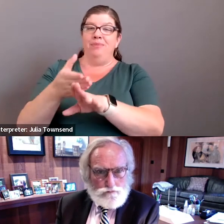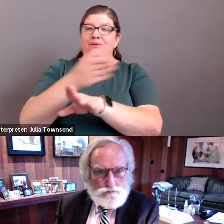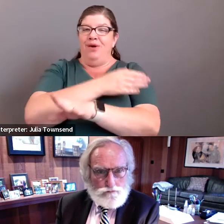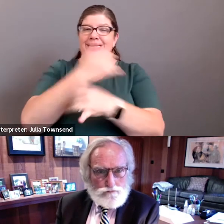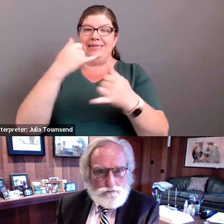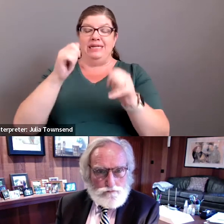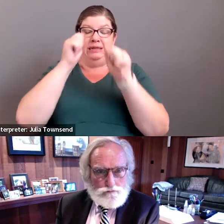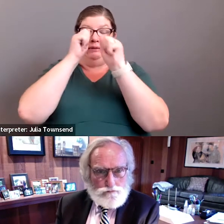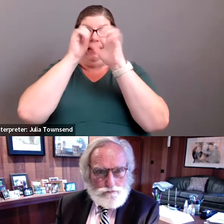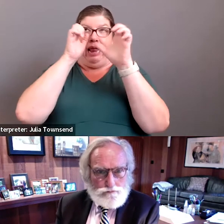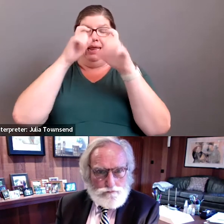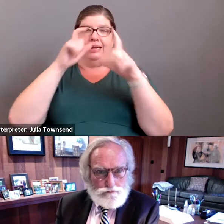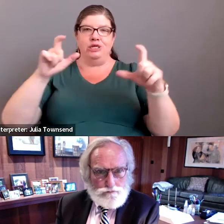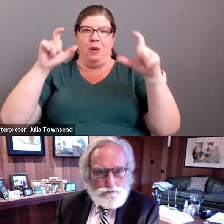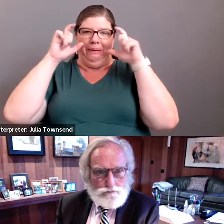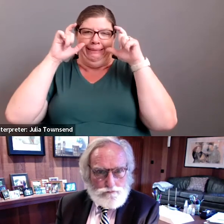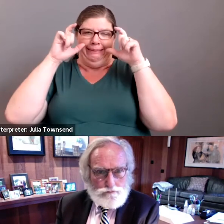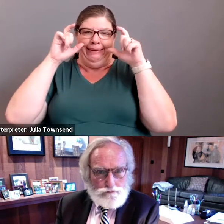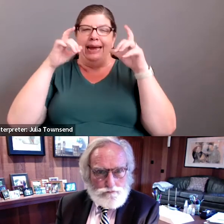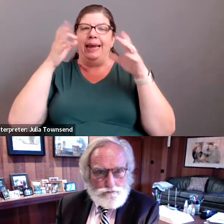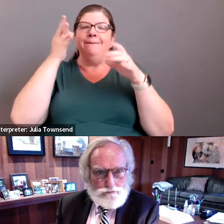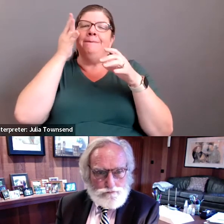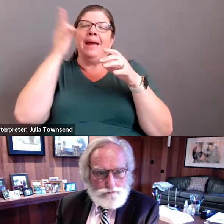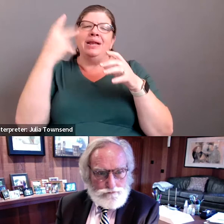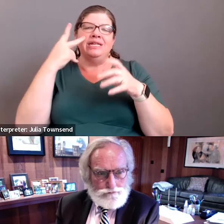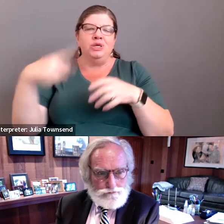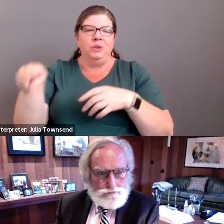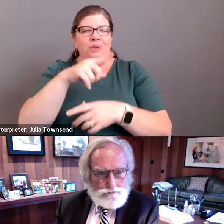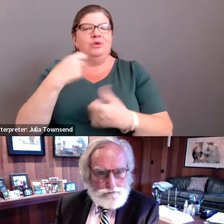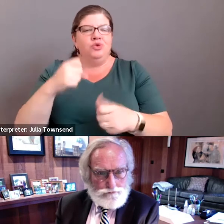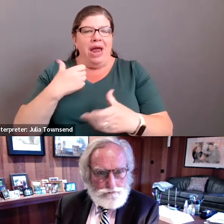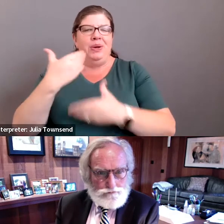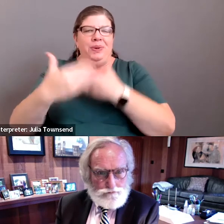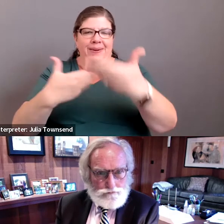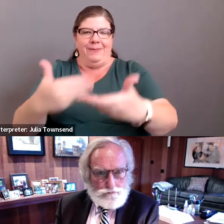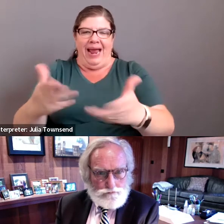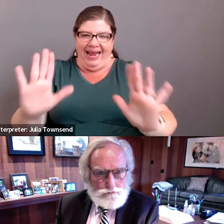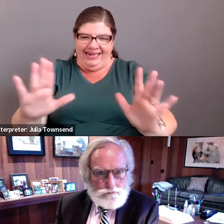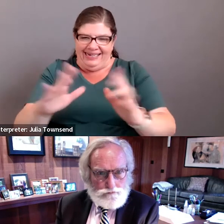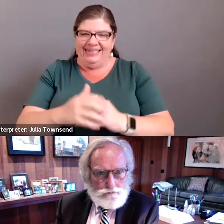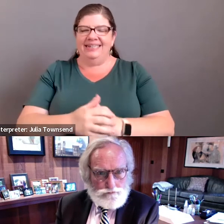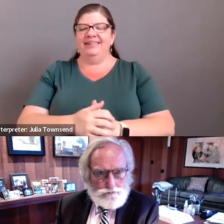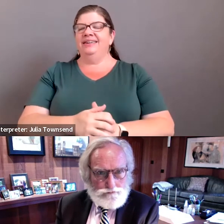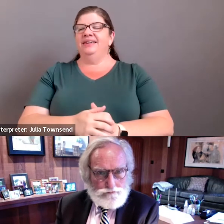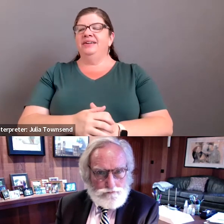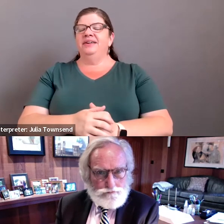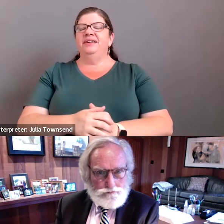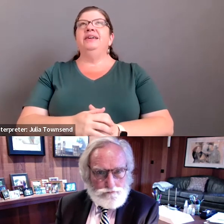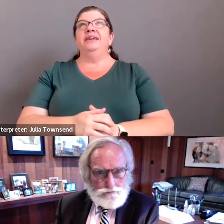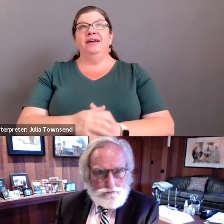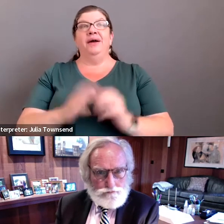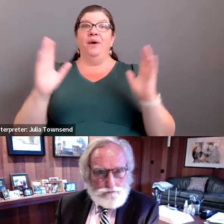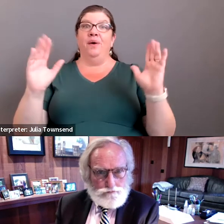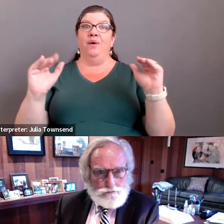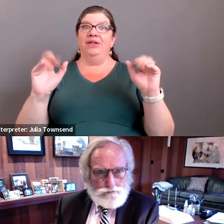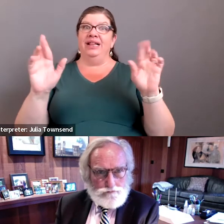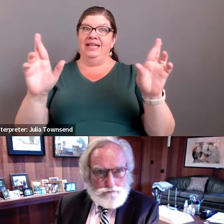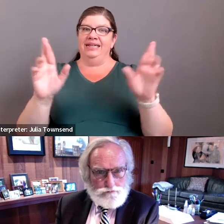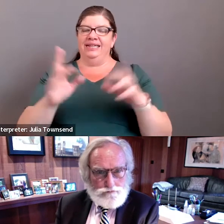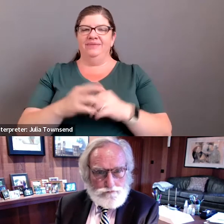I'm still fully dilated. So I can barely see you. But we'll try to get by. Okay. So hopefully